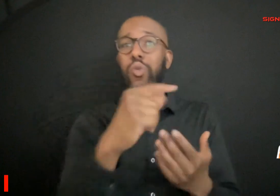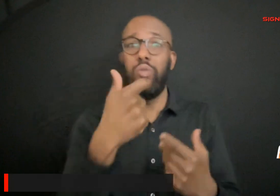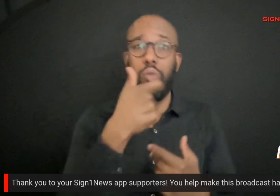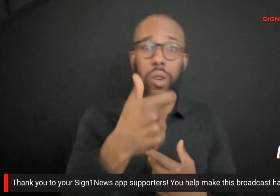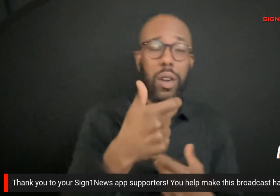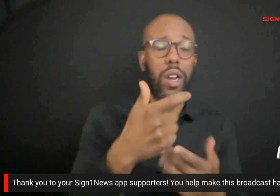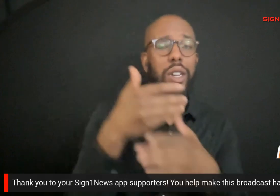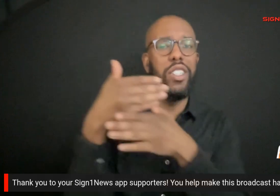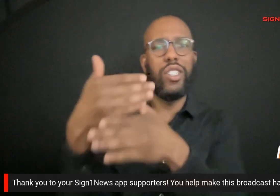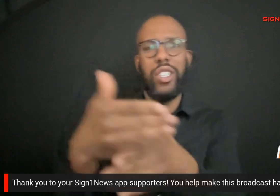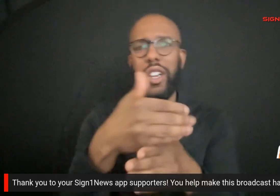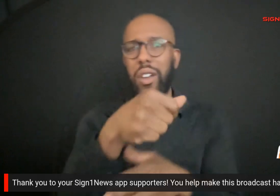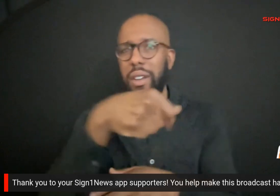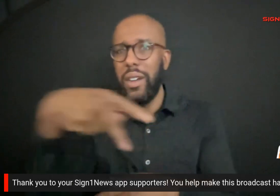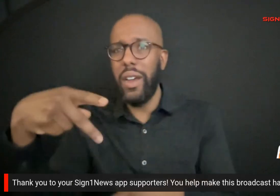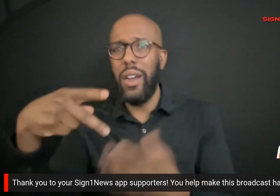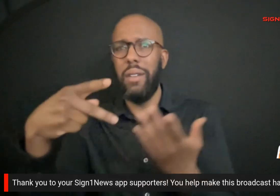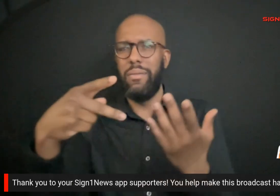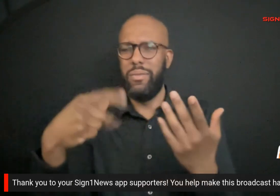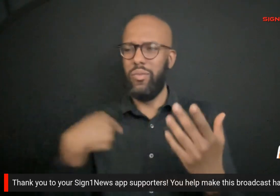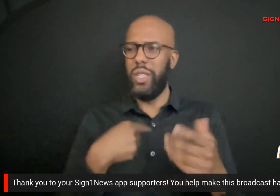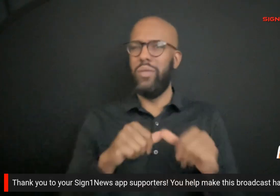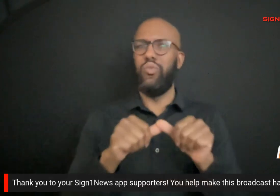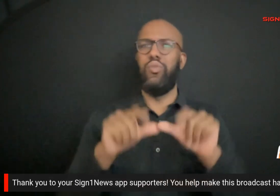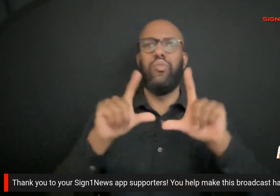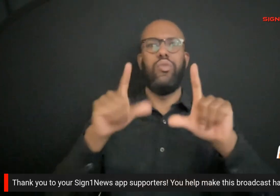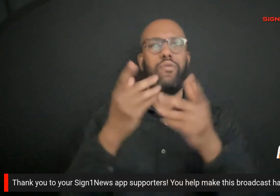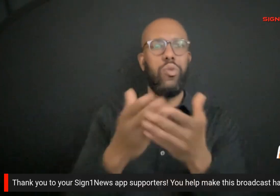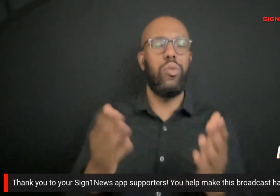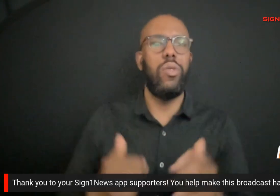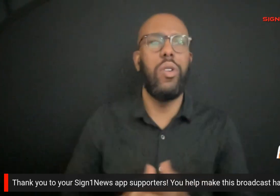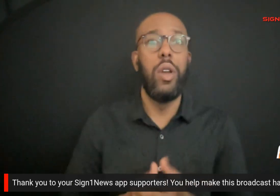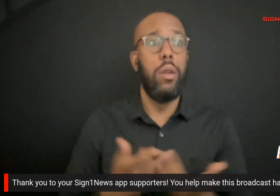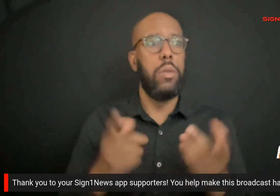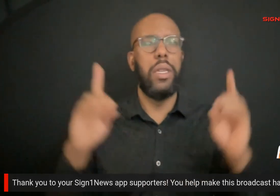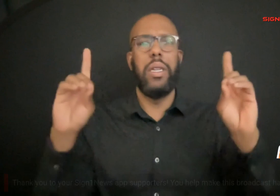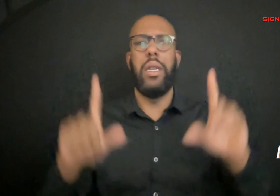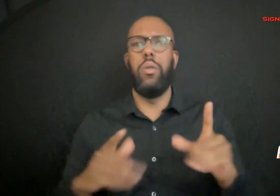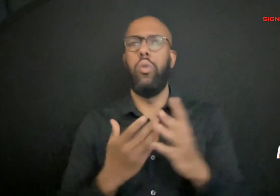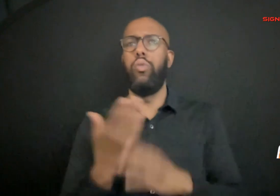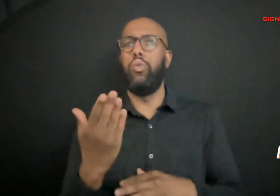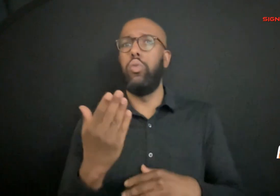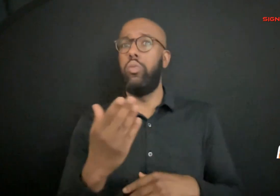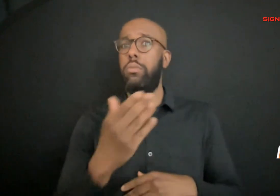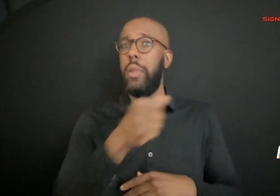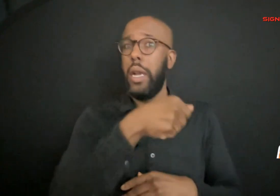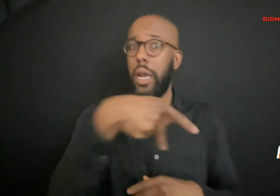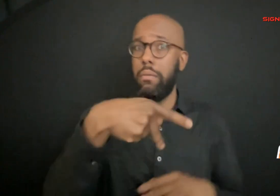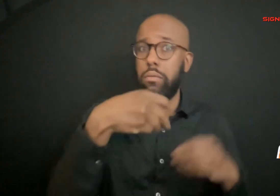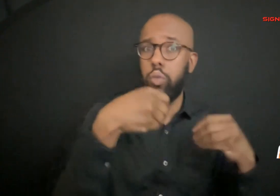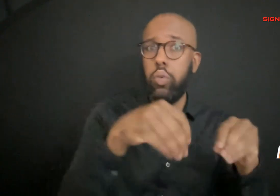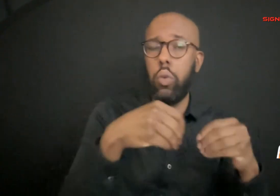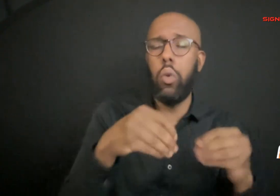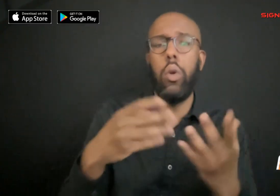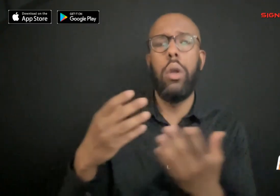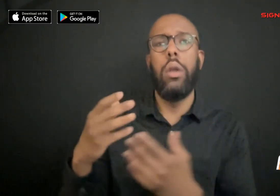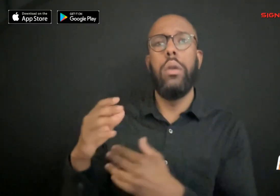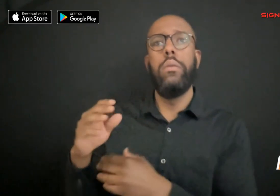SignOne News app supporters. You helped make this broadcast happen. You can download the SignOne News app by heading to the App Store or